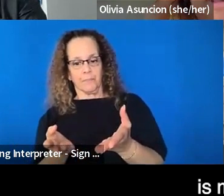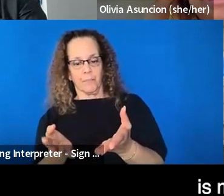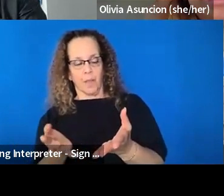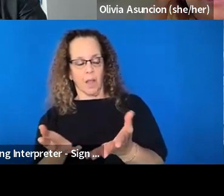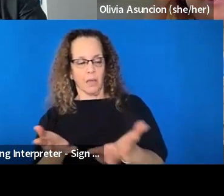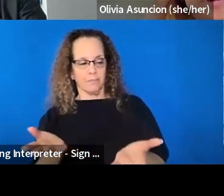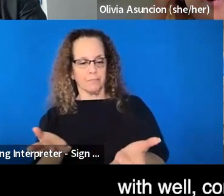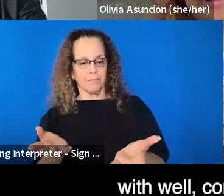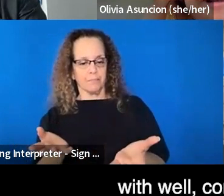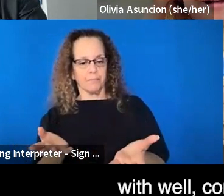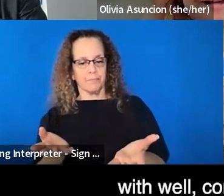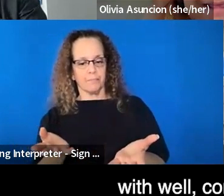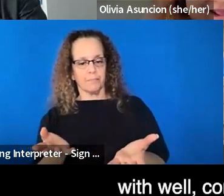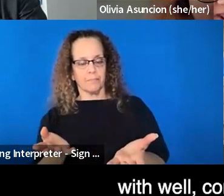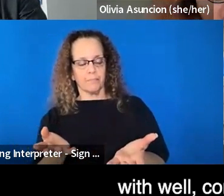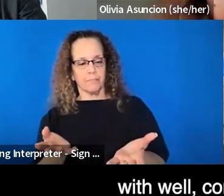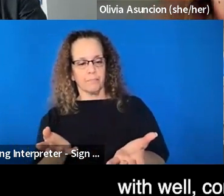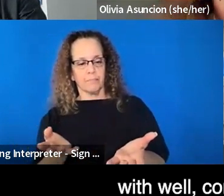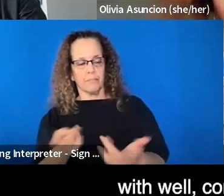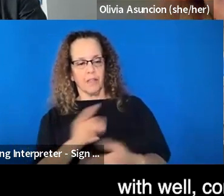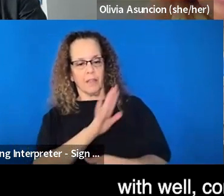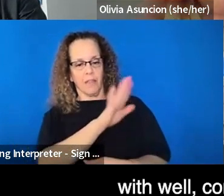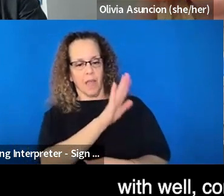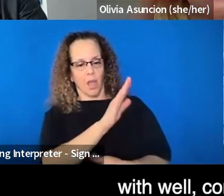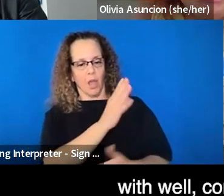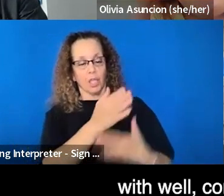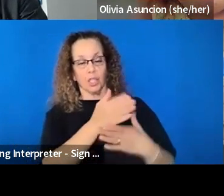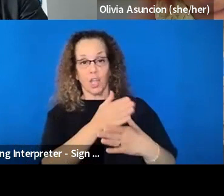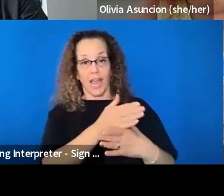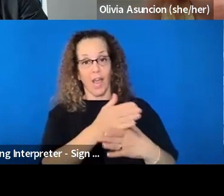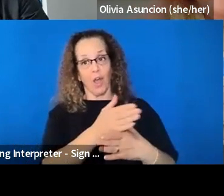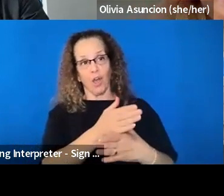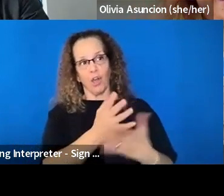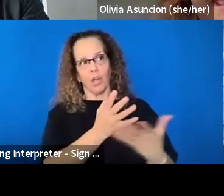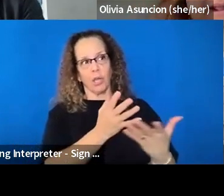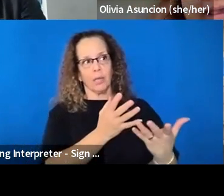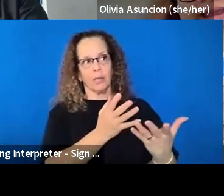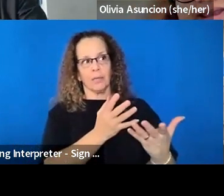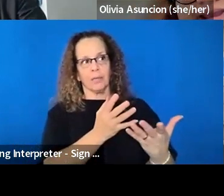is met with, uh, well, compensation. Um,